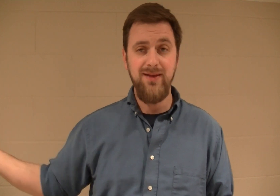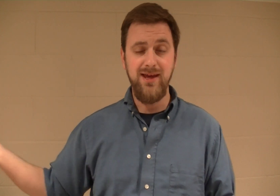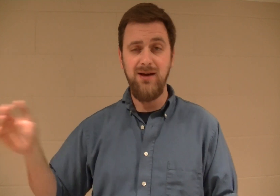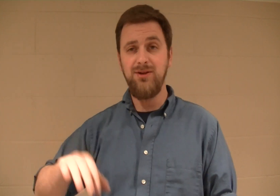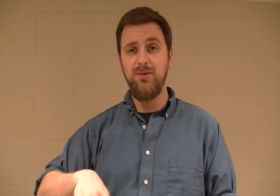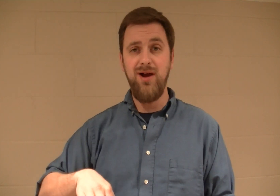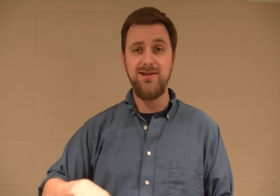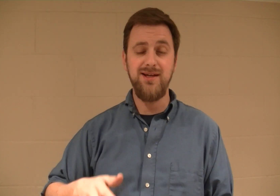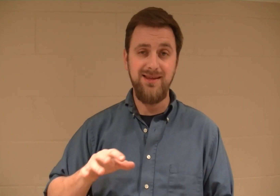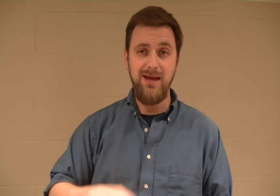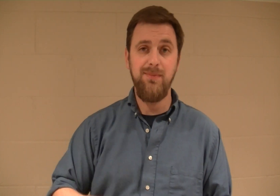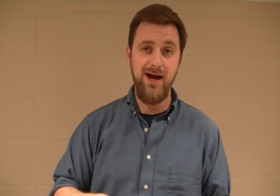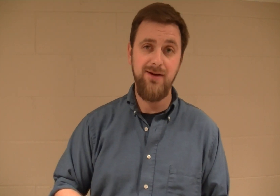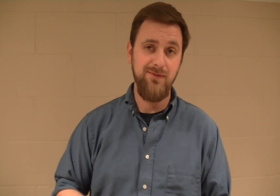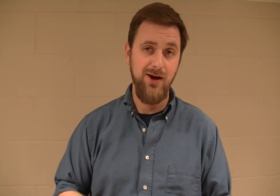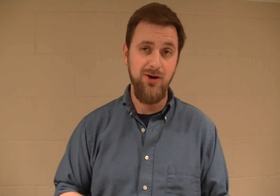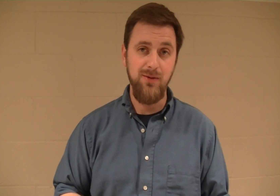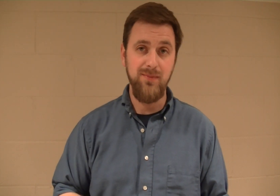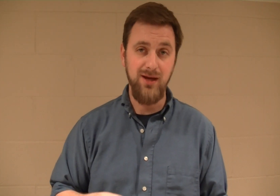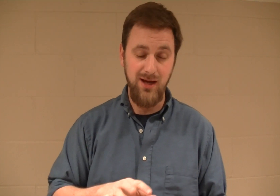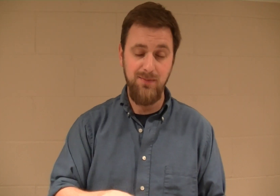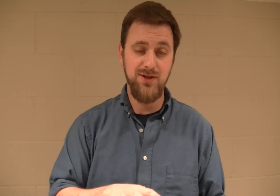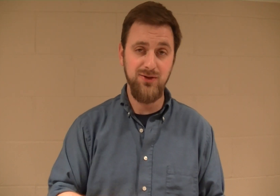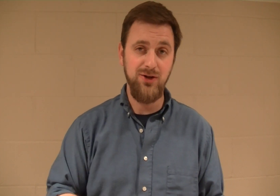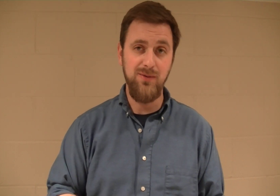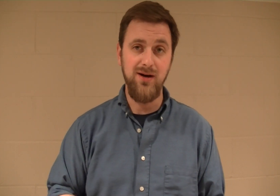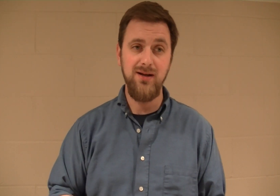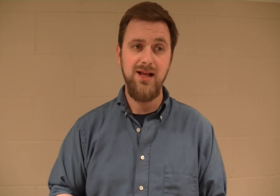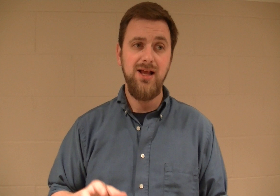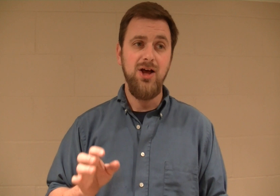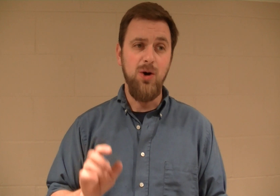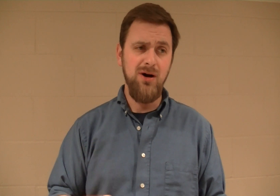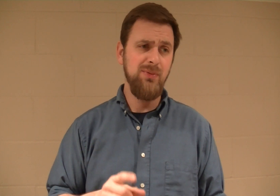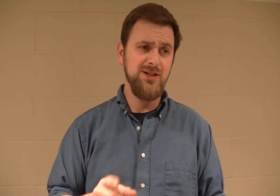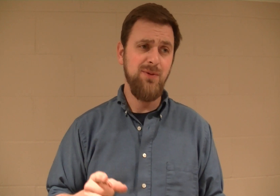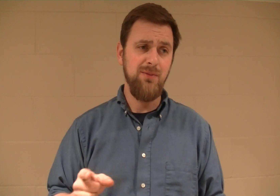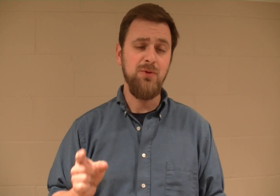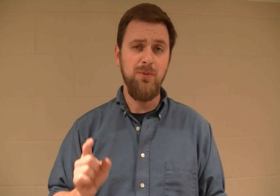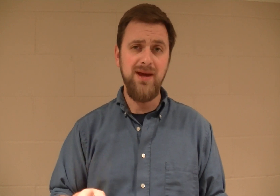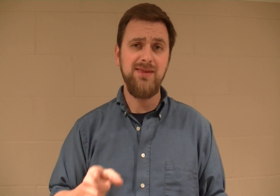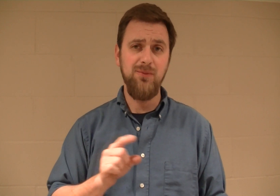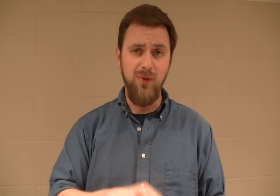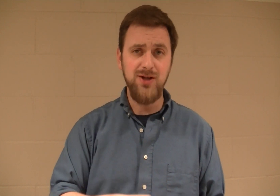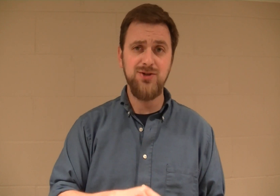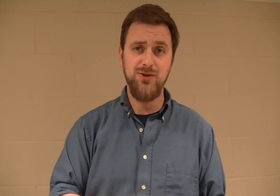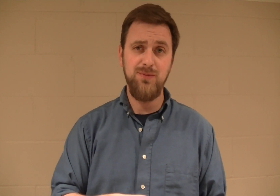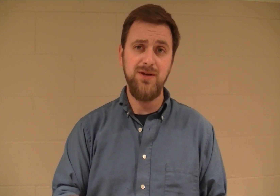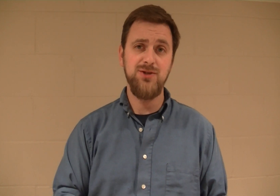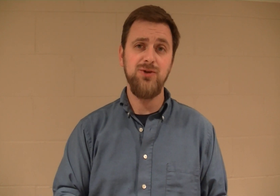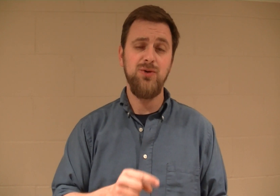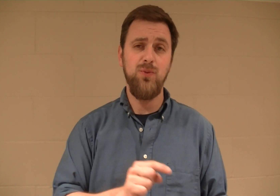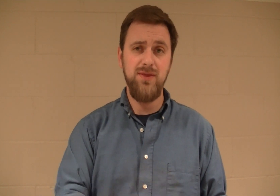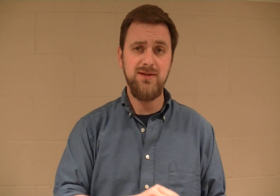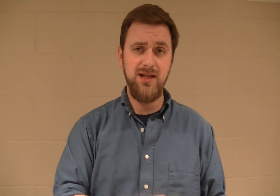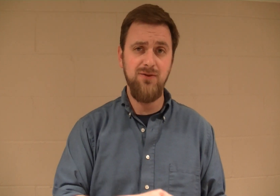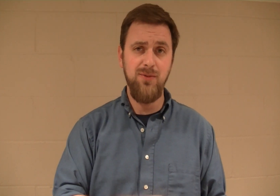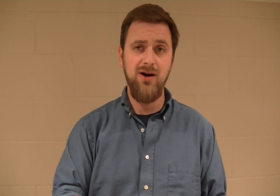They come to Nebraska. They buy a firearm, a pistol in Omaha. Omaha Police Department will make them register the pistol with the city of Omaha